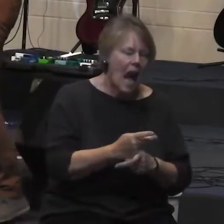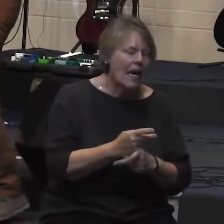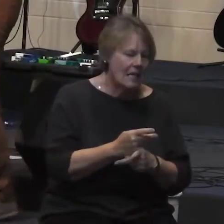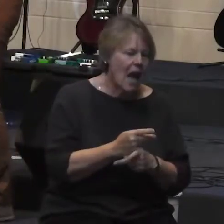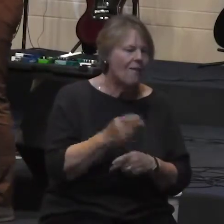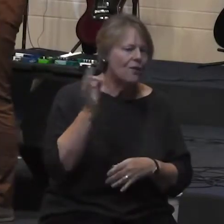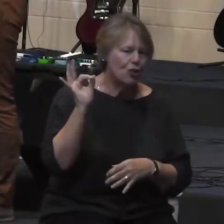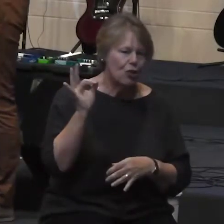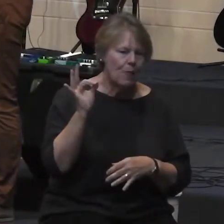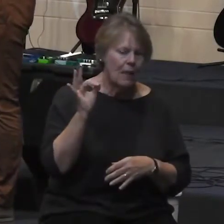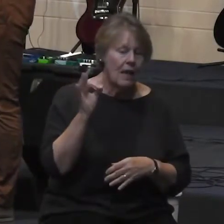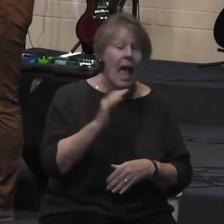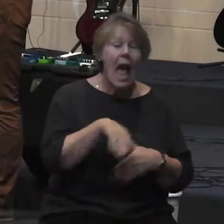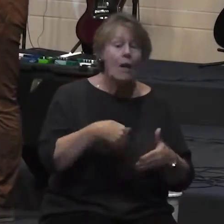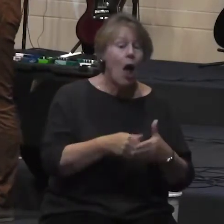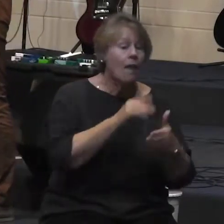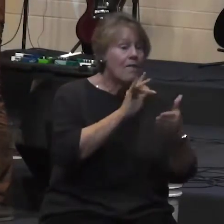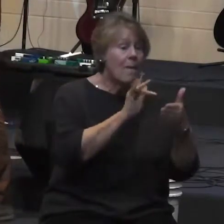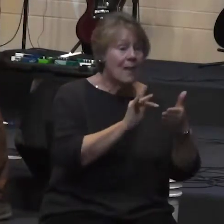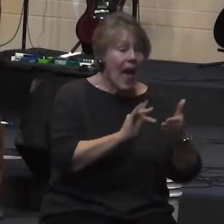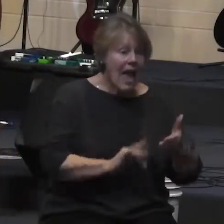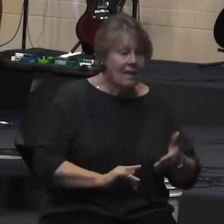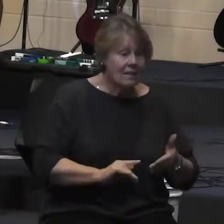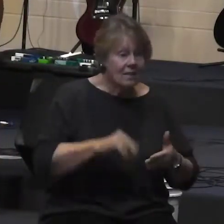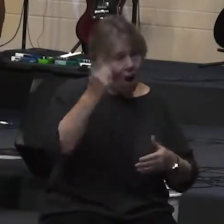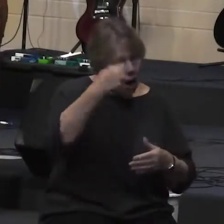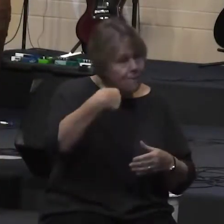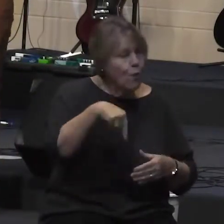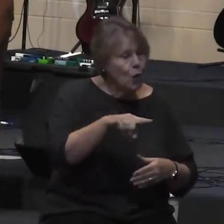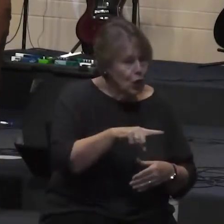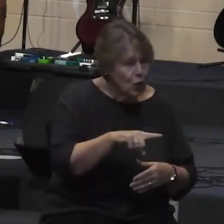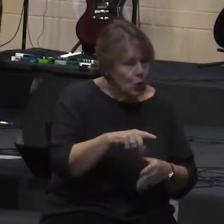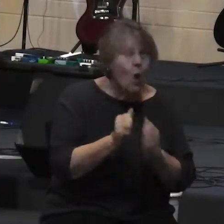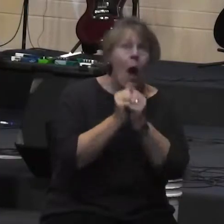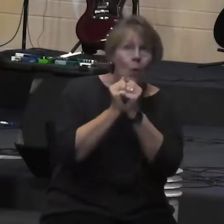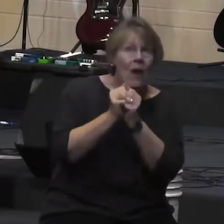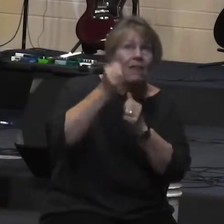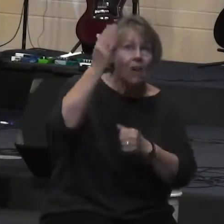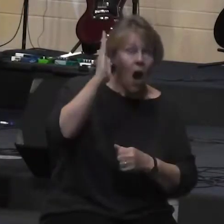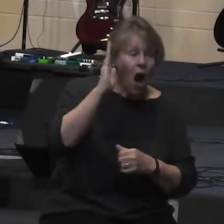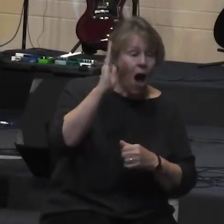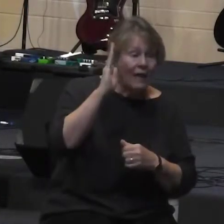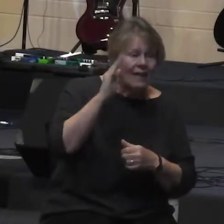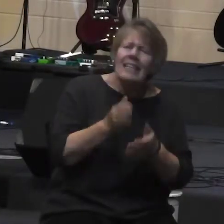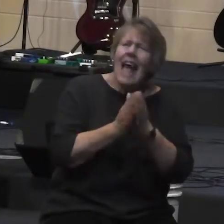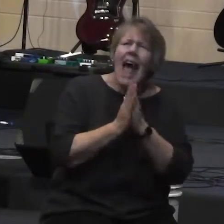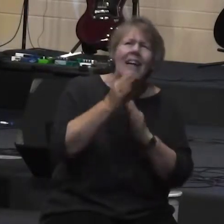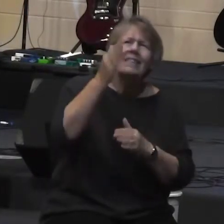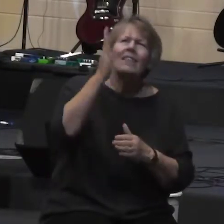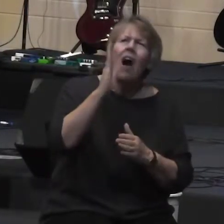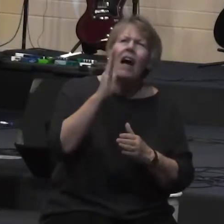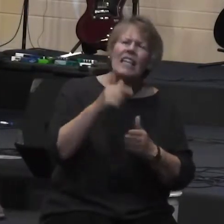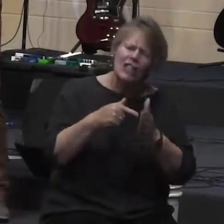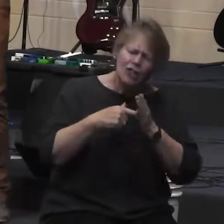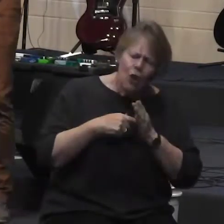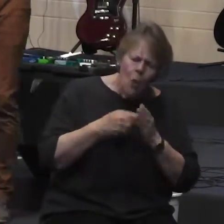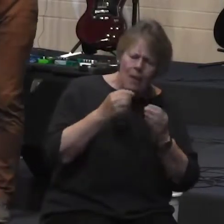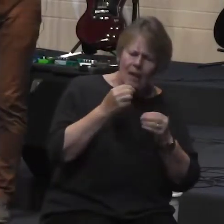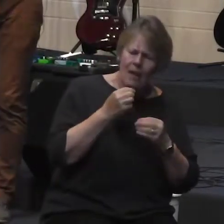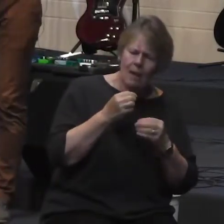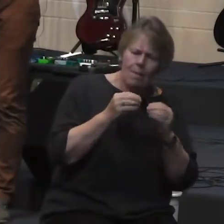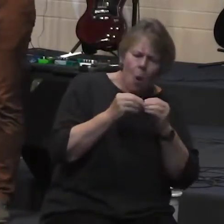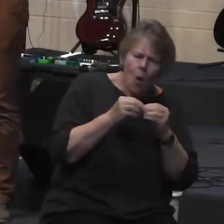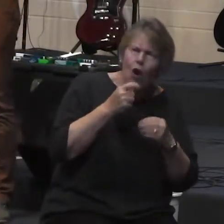blank space is space for you with God to say, God, show me more about who I am today.